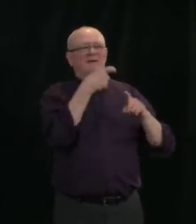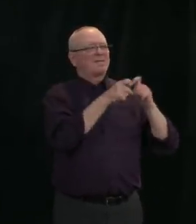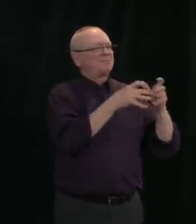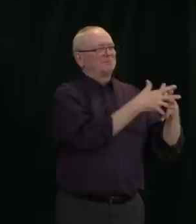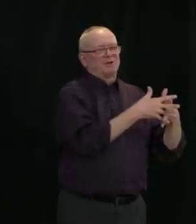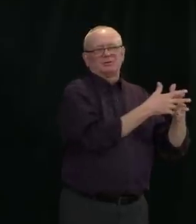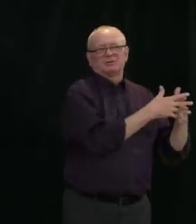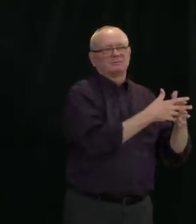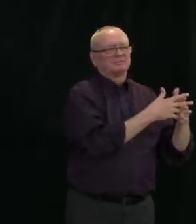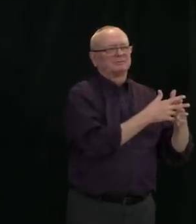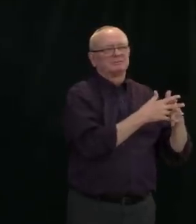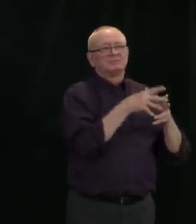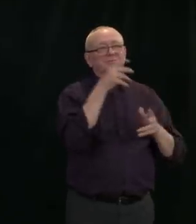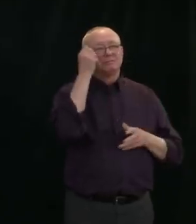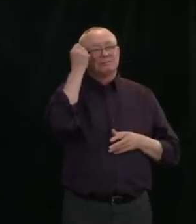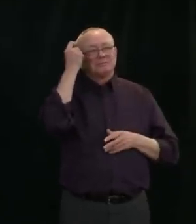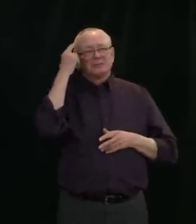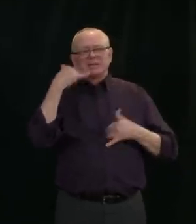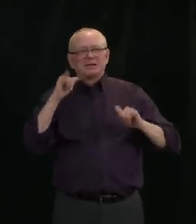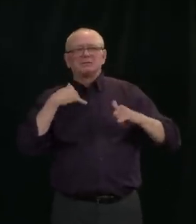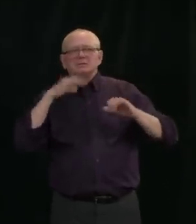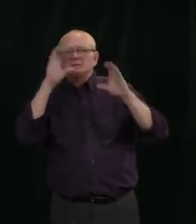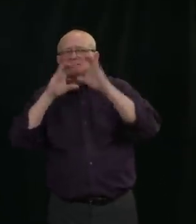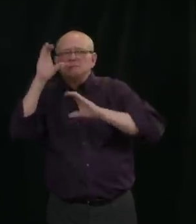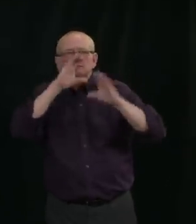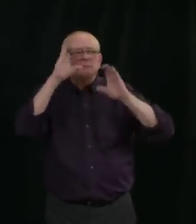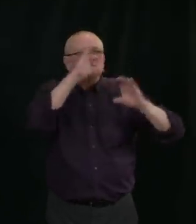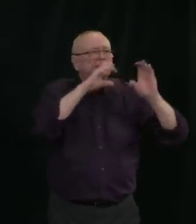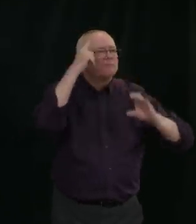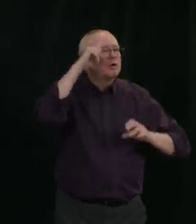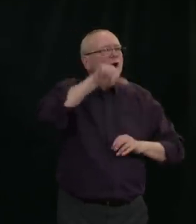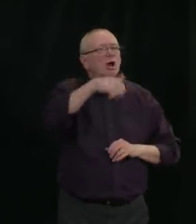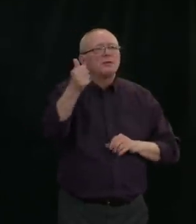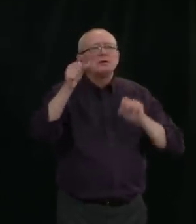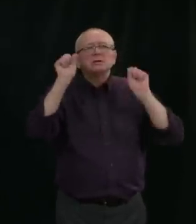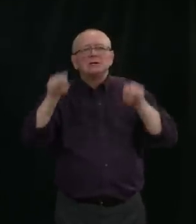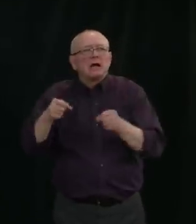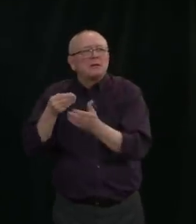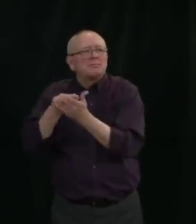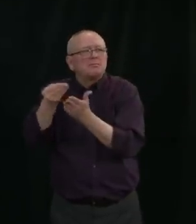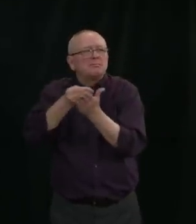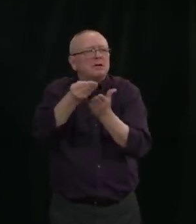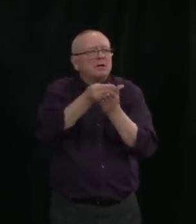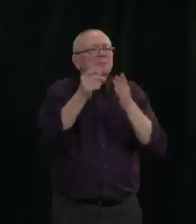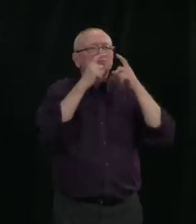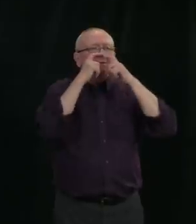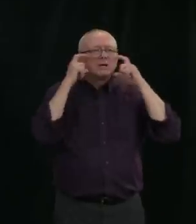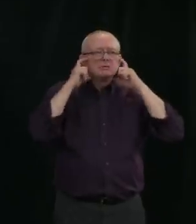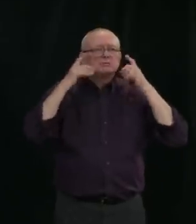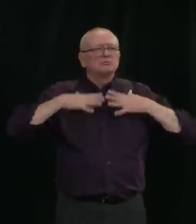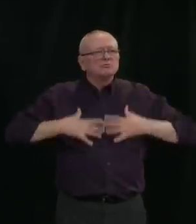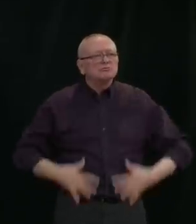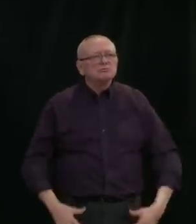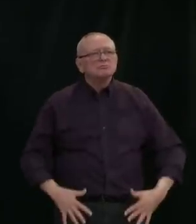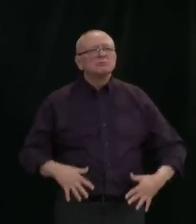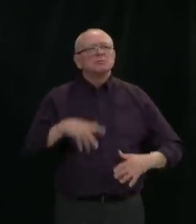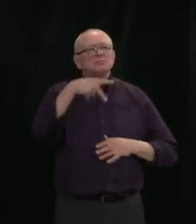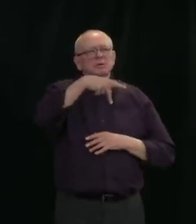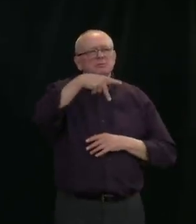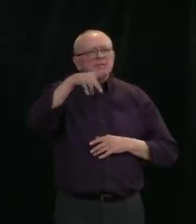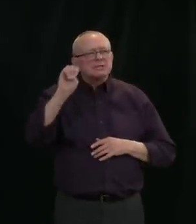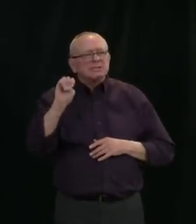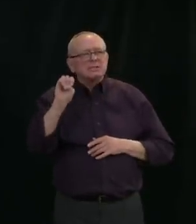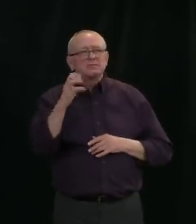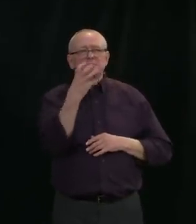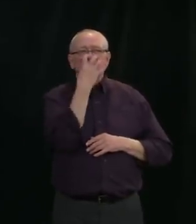get additional supplies, including N95 masks and other personal protection equipment for healthcare workers